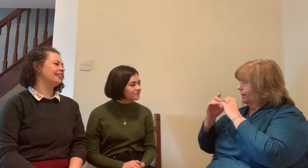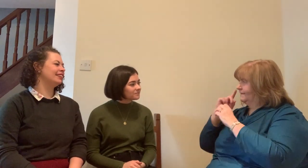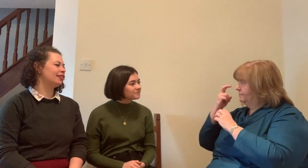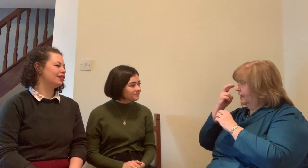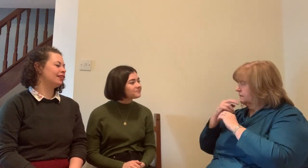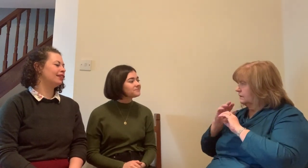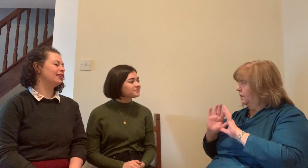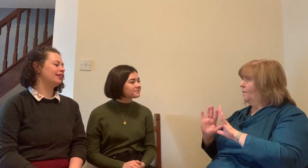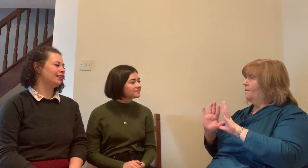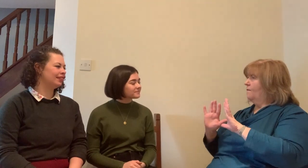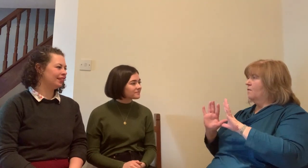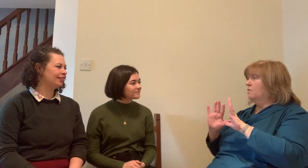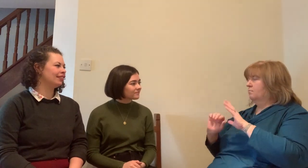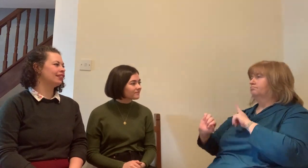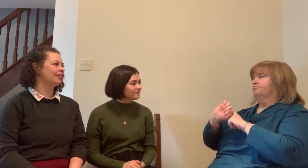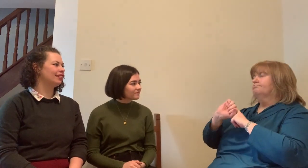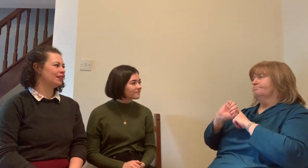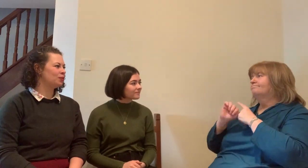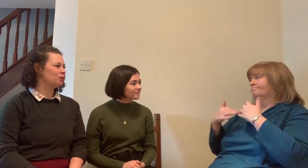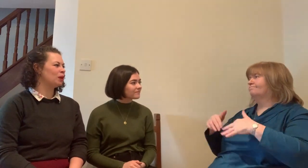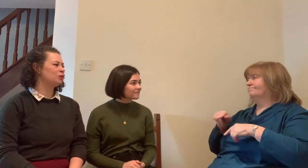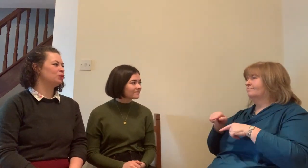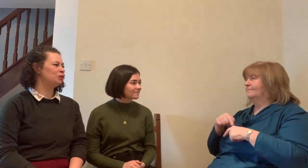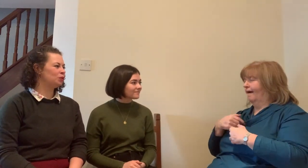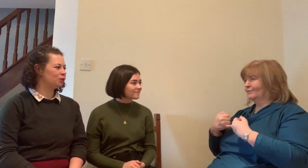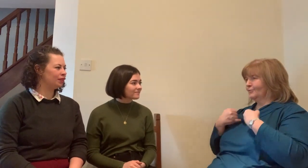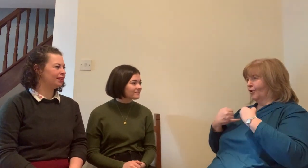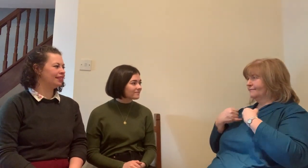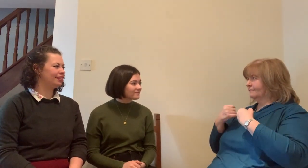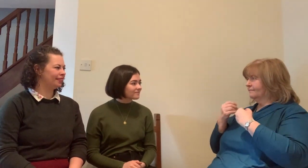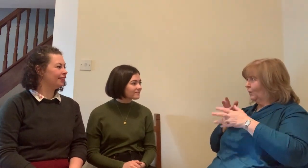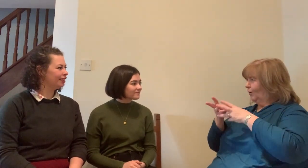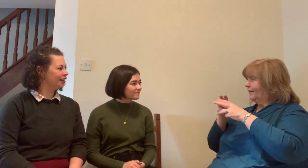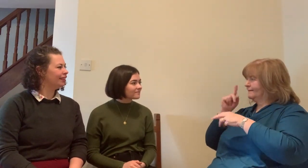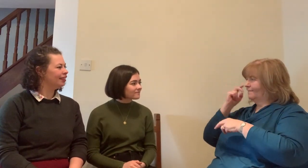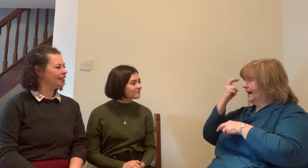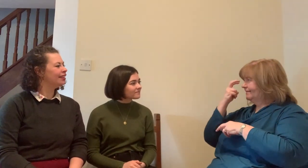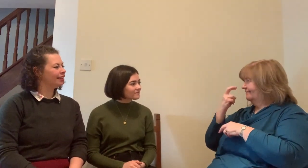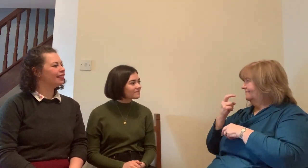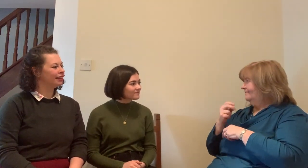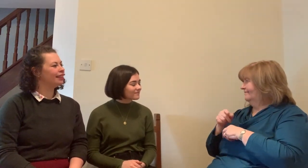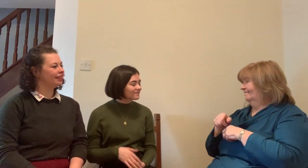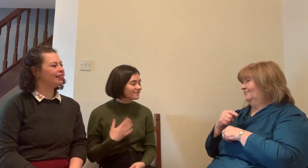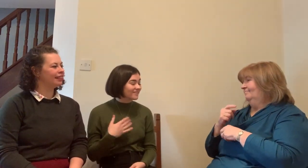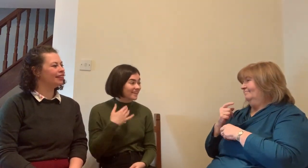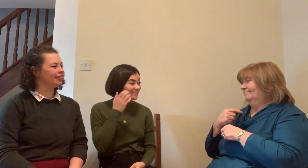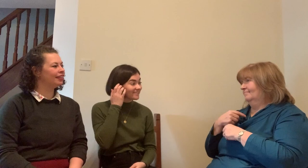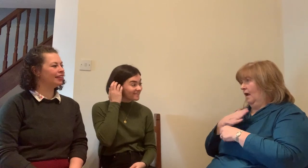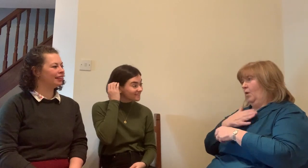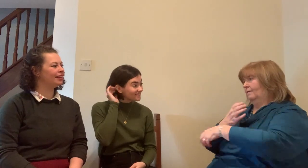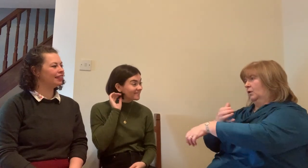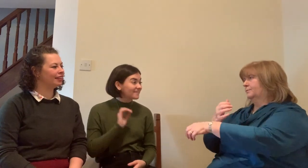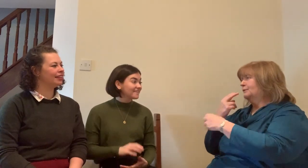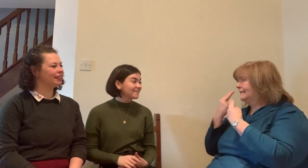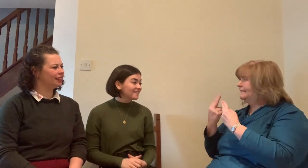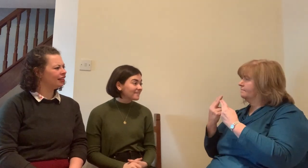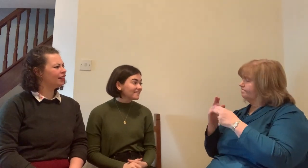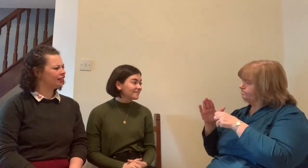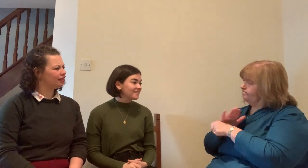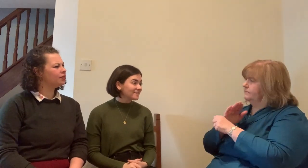she's excellent excellent at what she does but there were certain things that we were unaware of she said everybody needs training we're